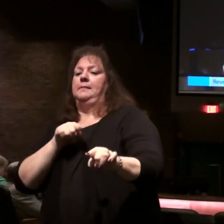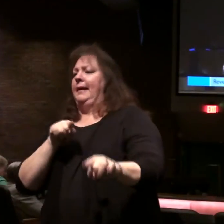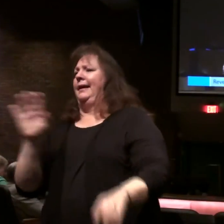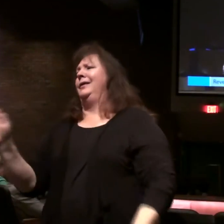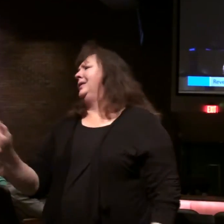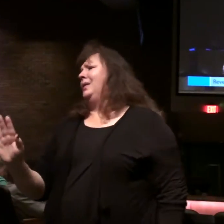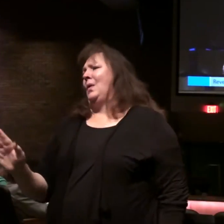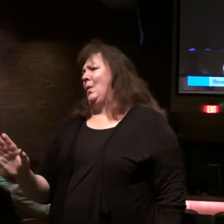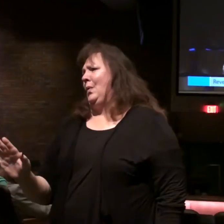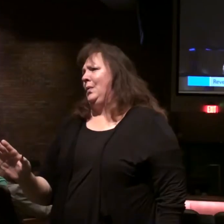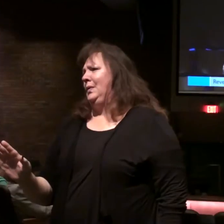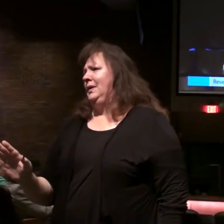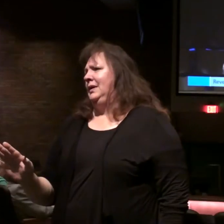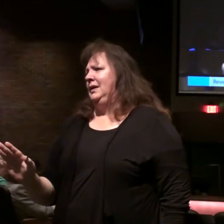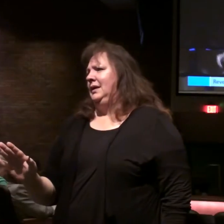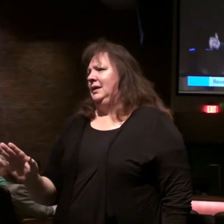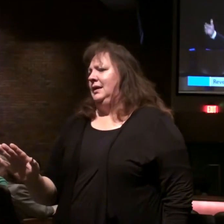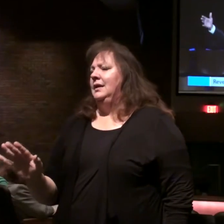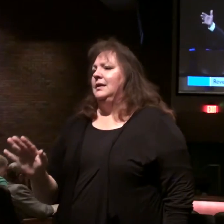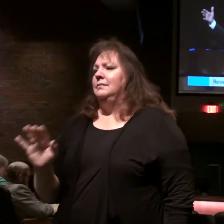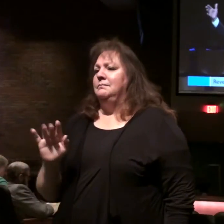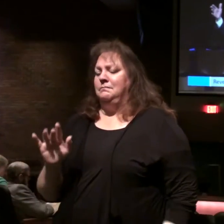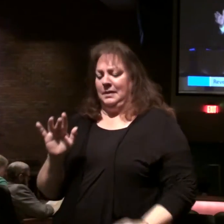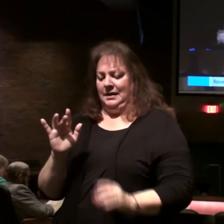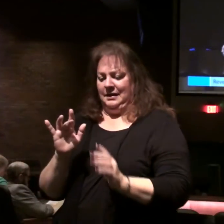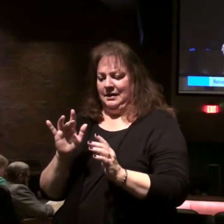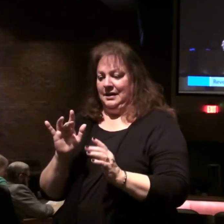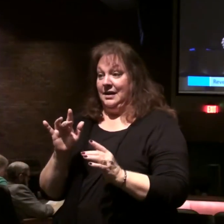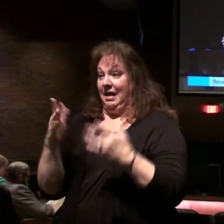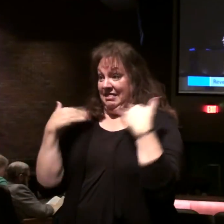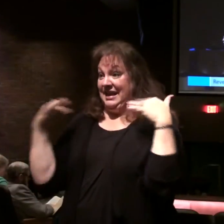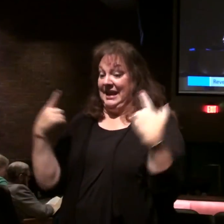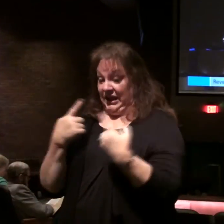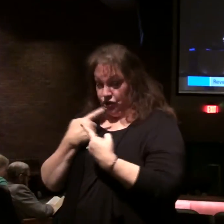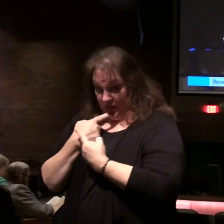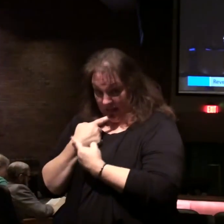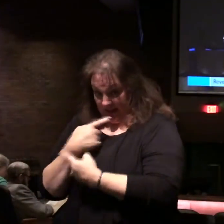to Christ, but he's coming out and announcing.